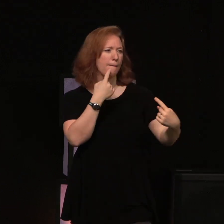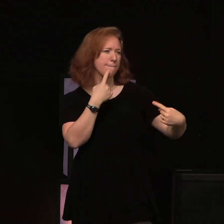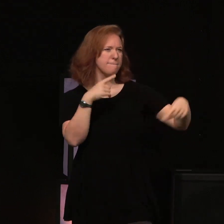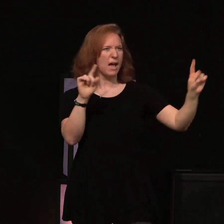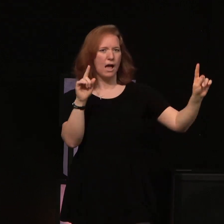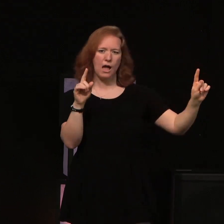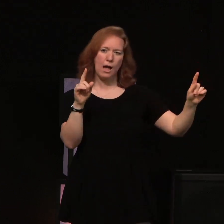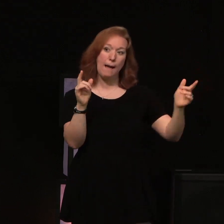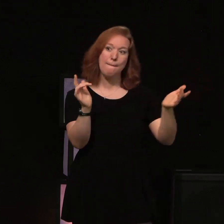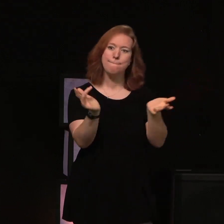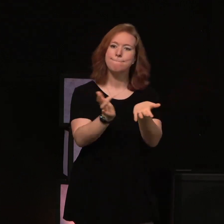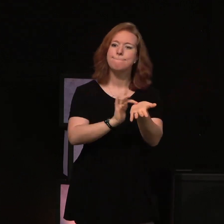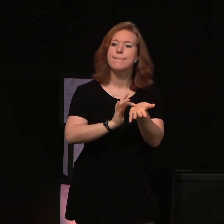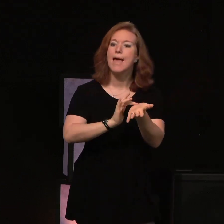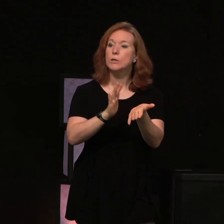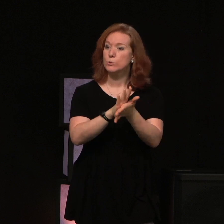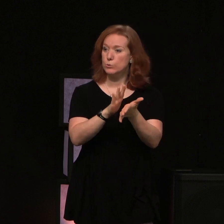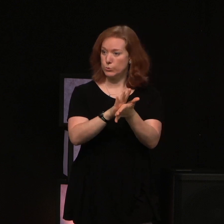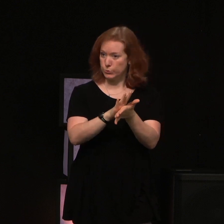medical school.